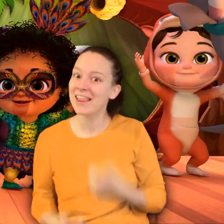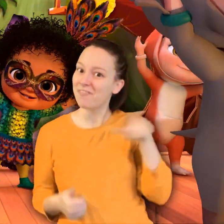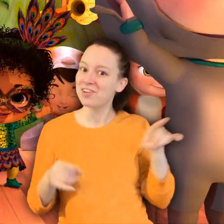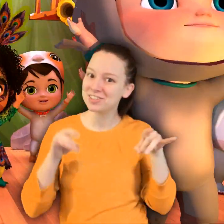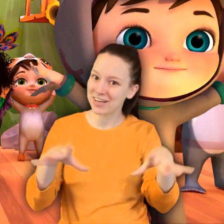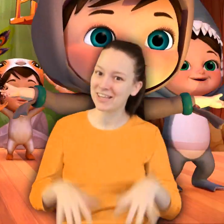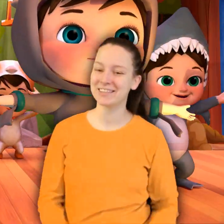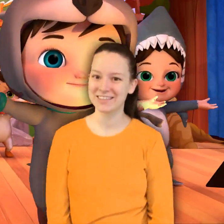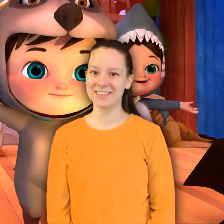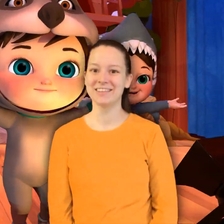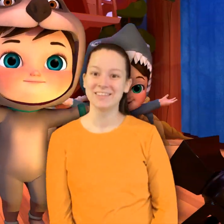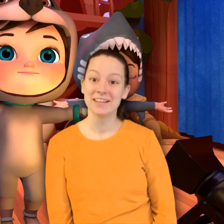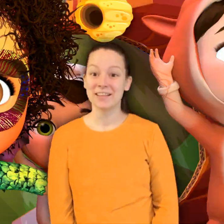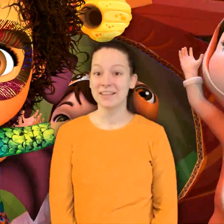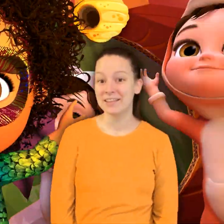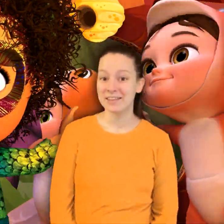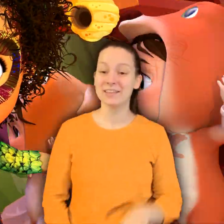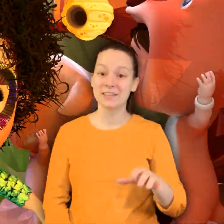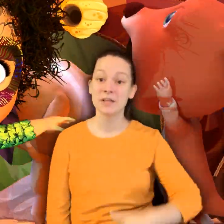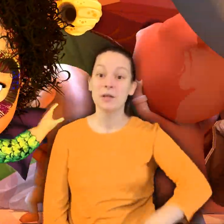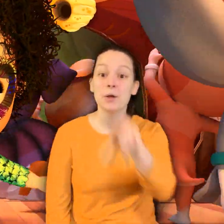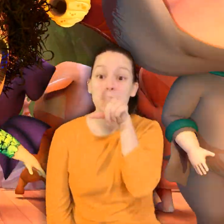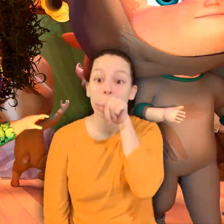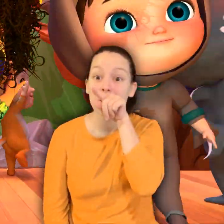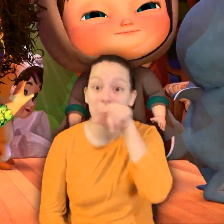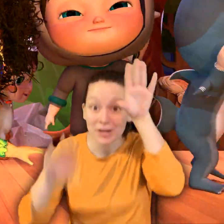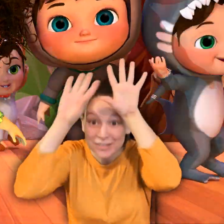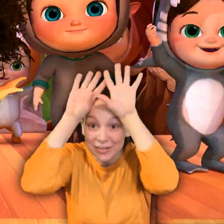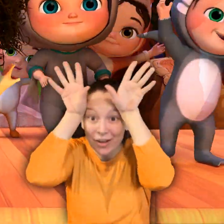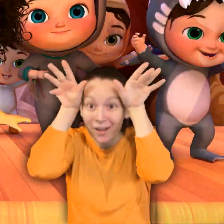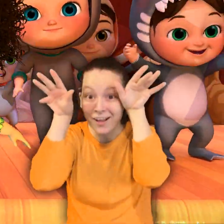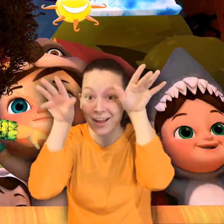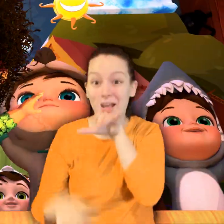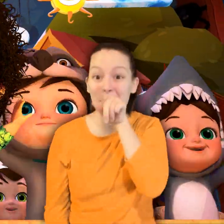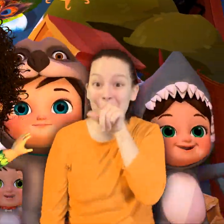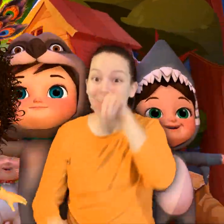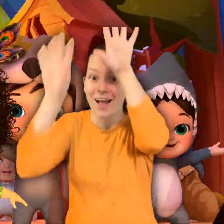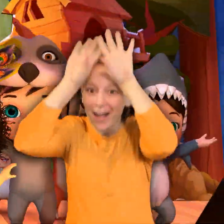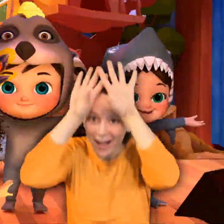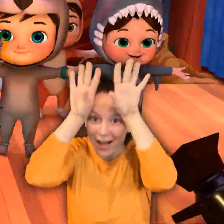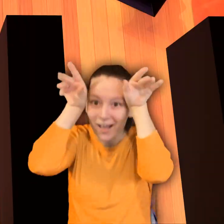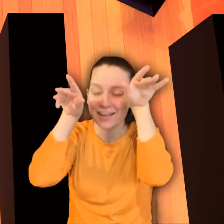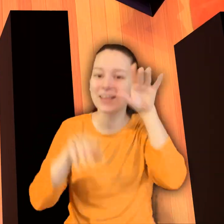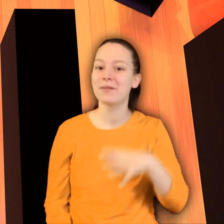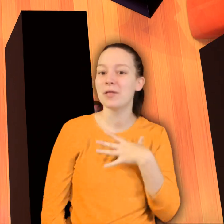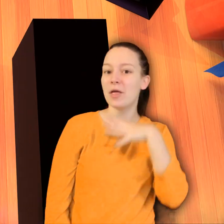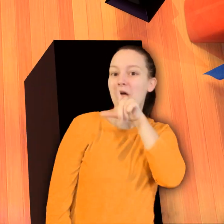in Australia With flyer birds too With flyer birds too With ibis and